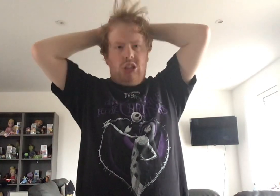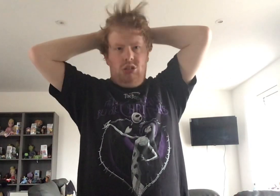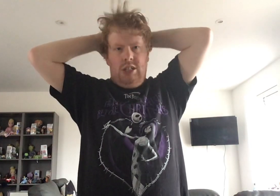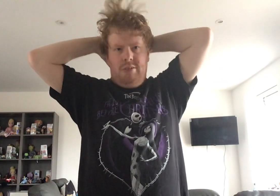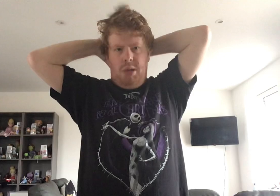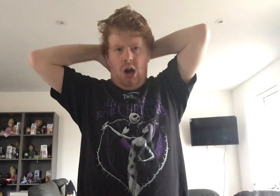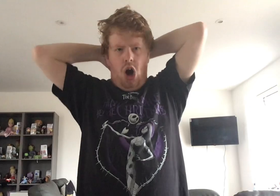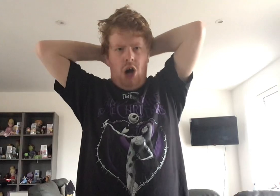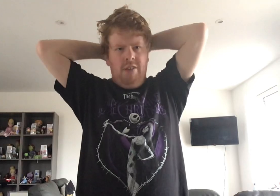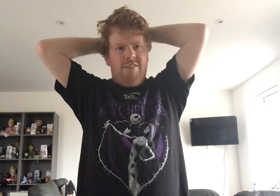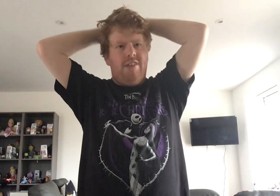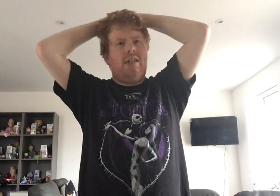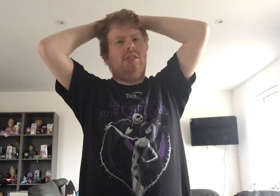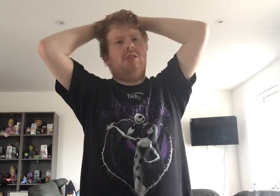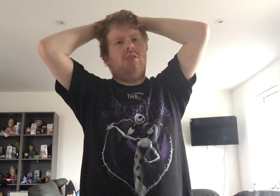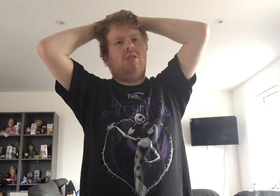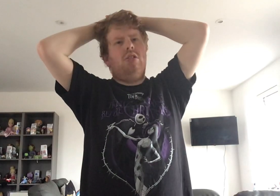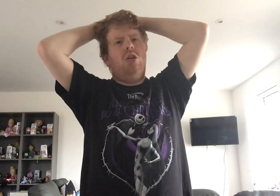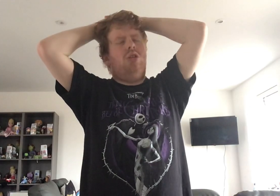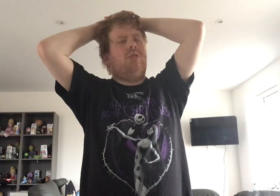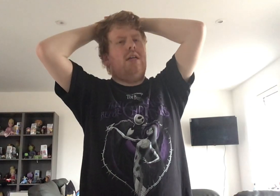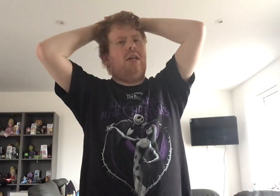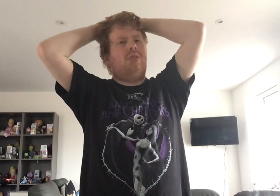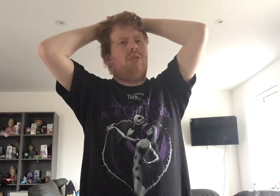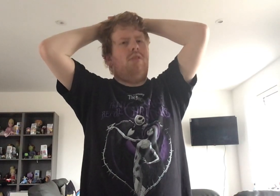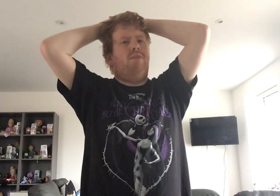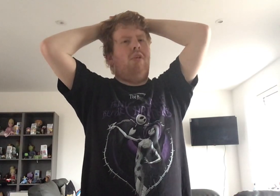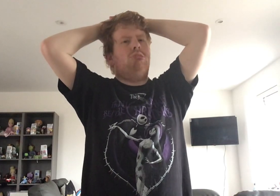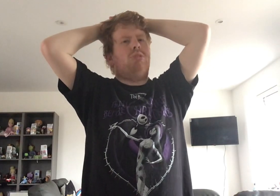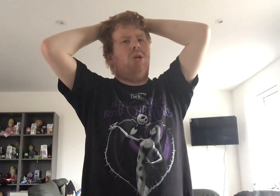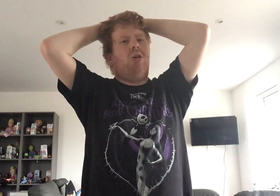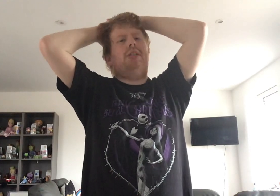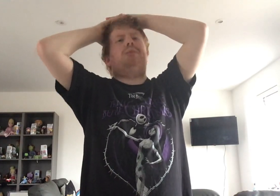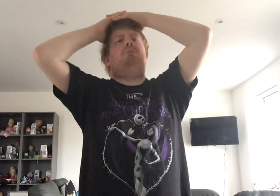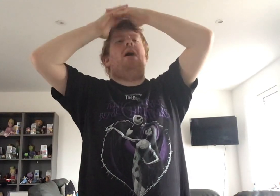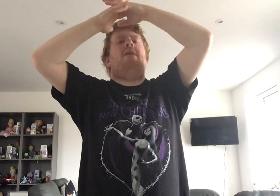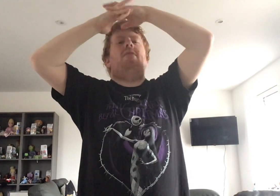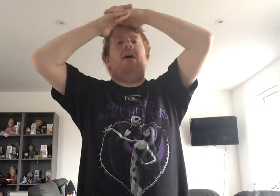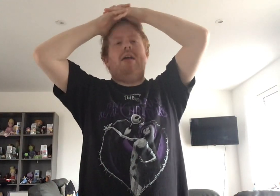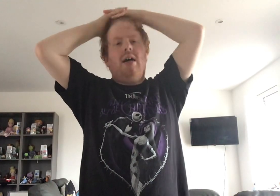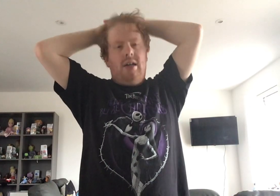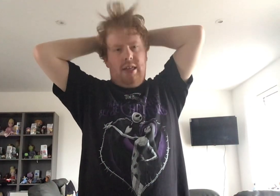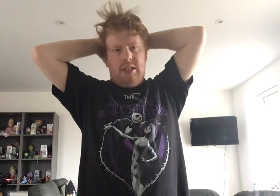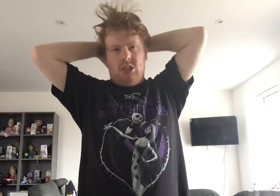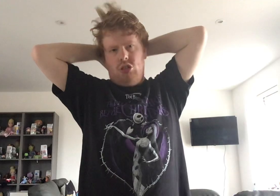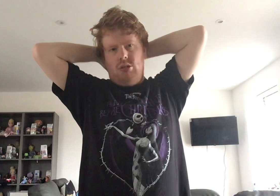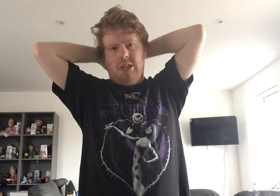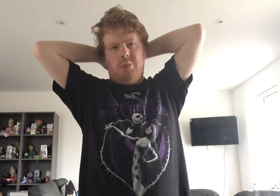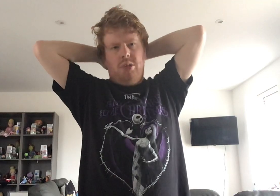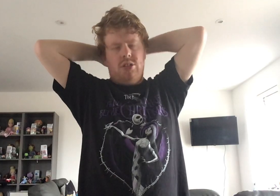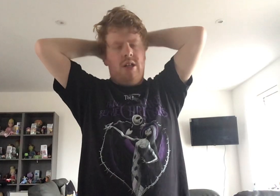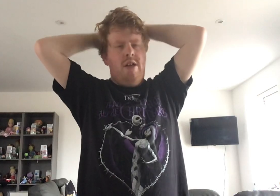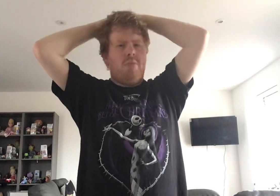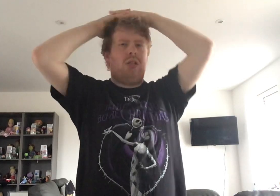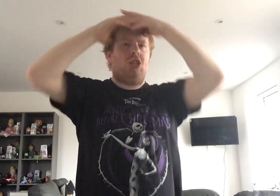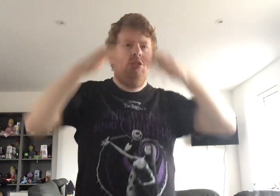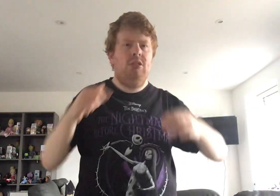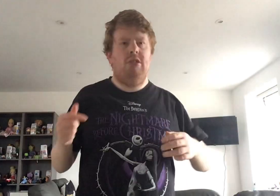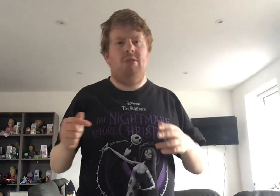Metunia will be horrified to learn that Voldemort is back and that he has Doodly's blood. Metunia will